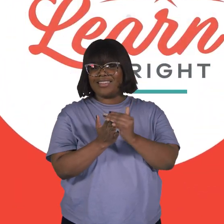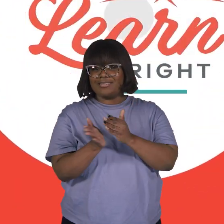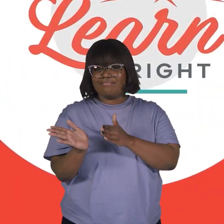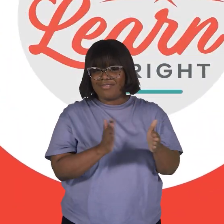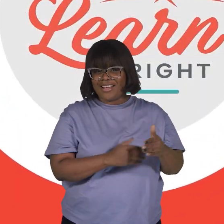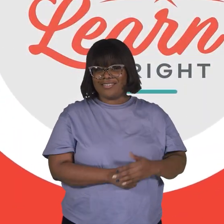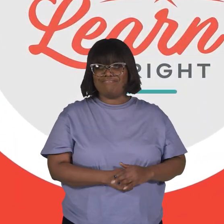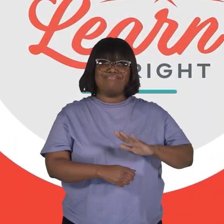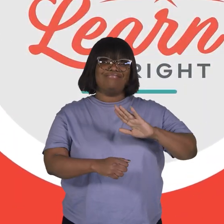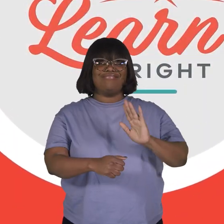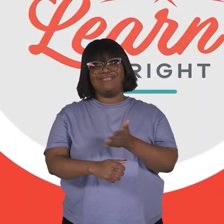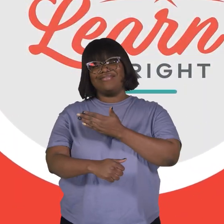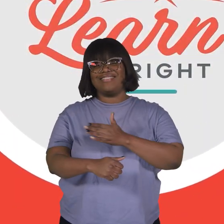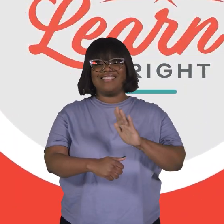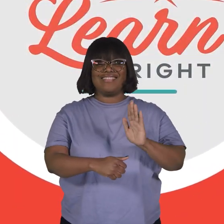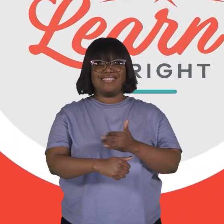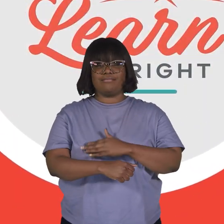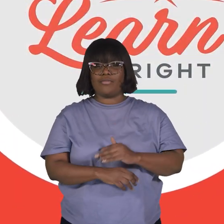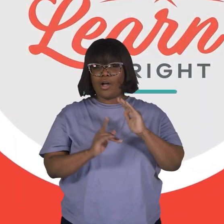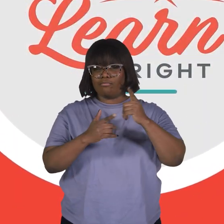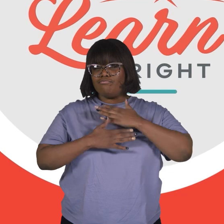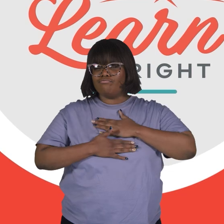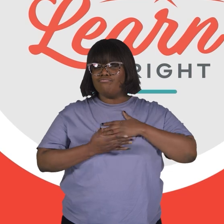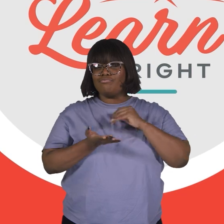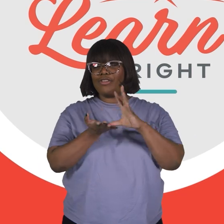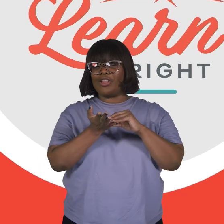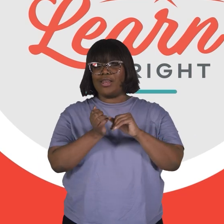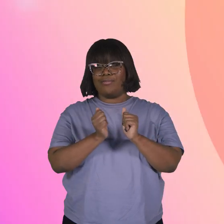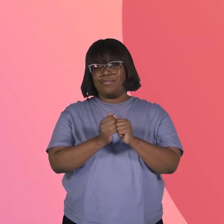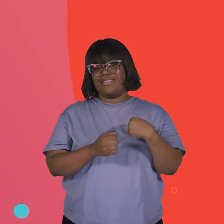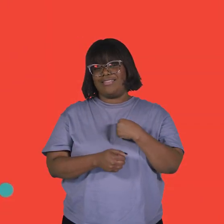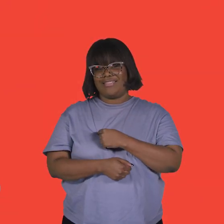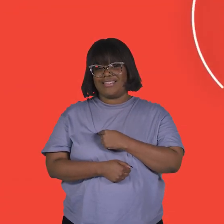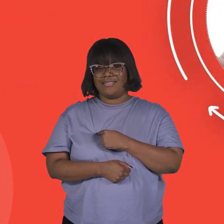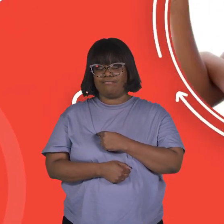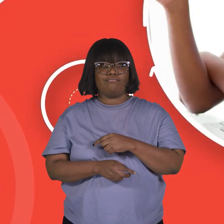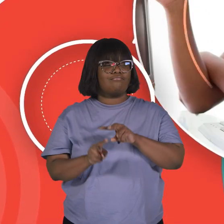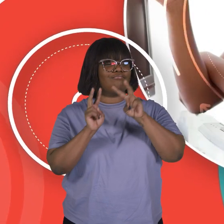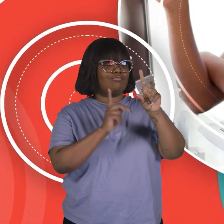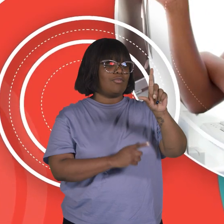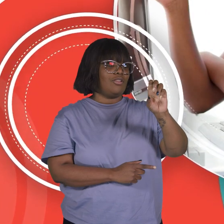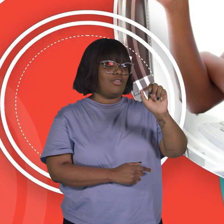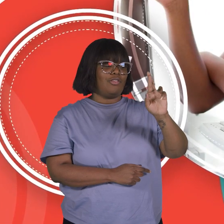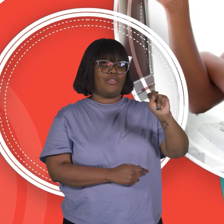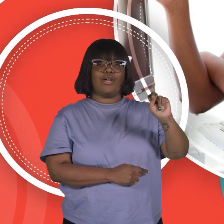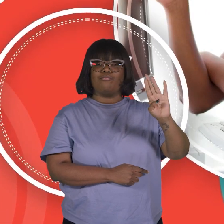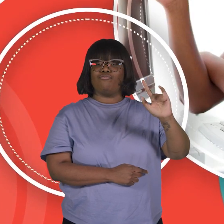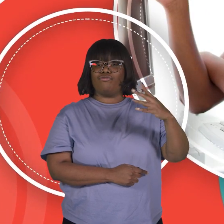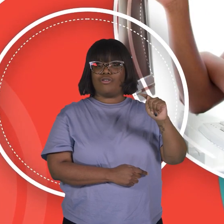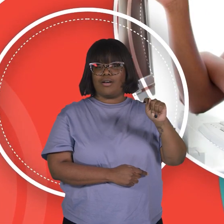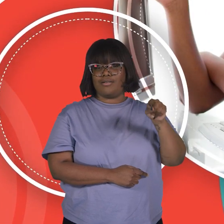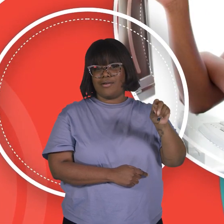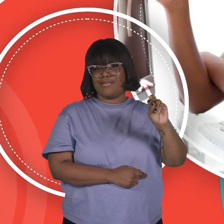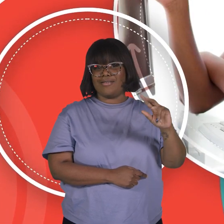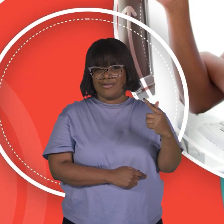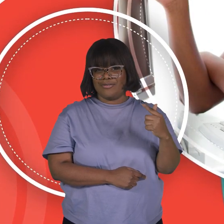A. Hope you had fun learning with us. Visit us at learnbright.org for thousands of free